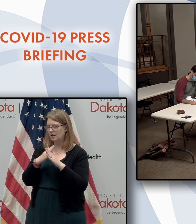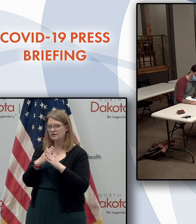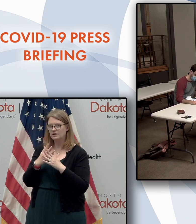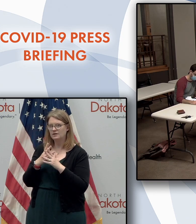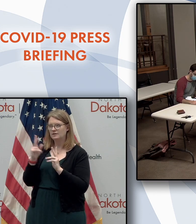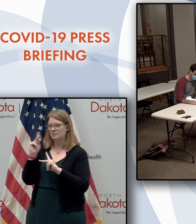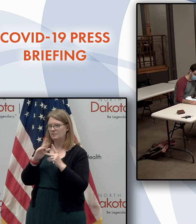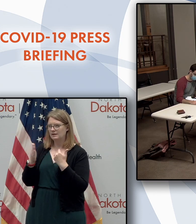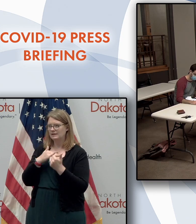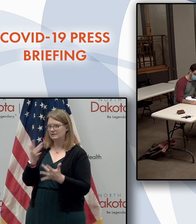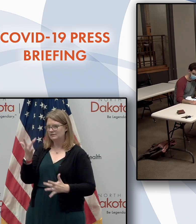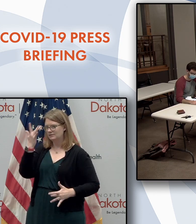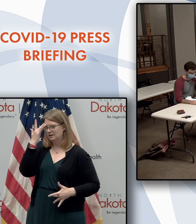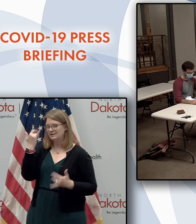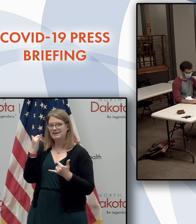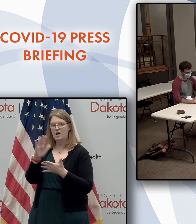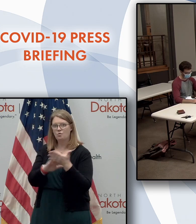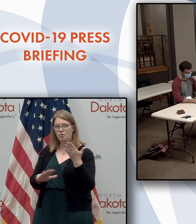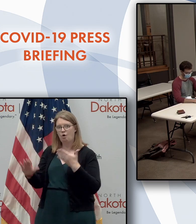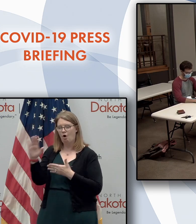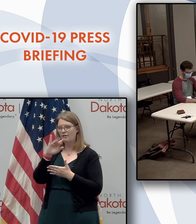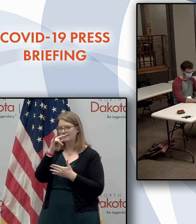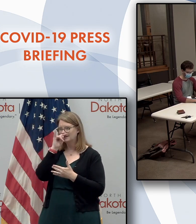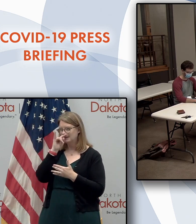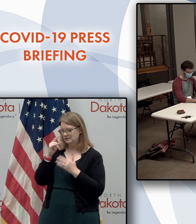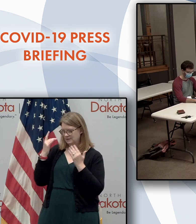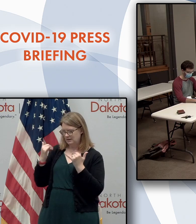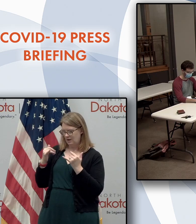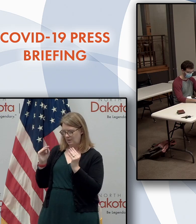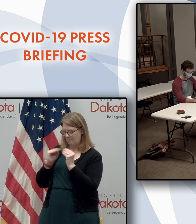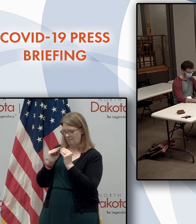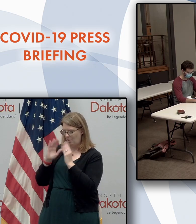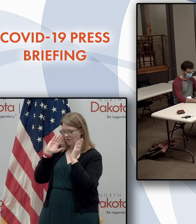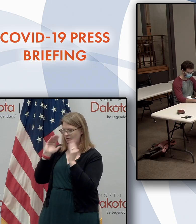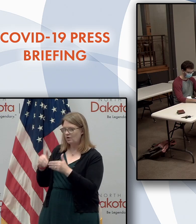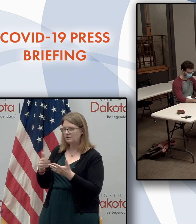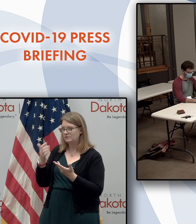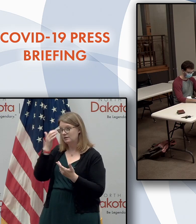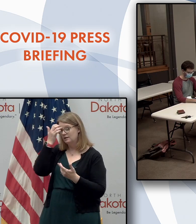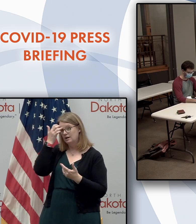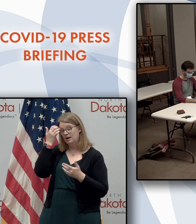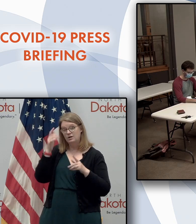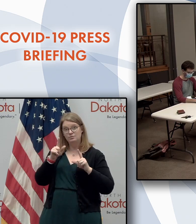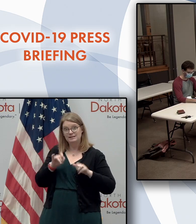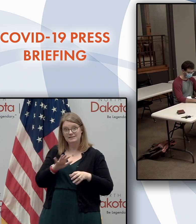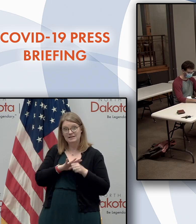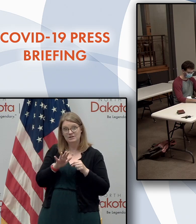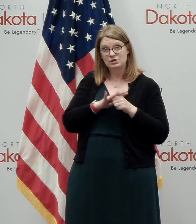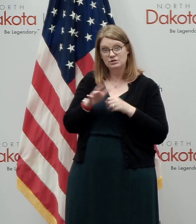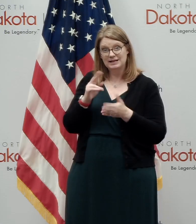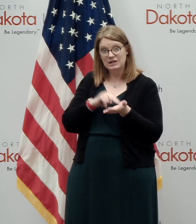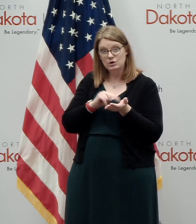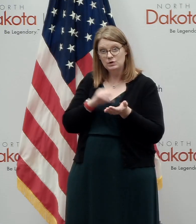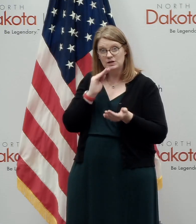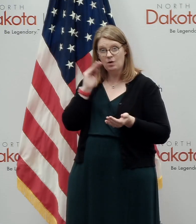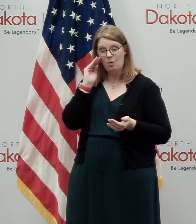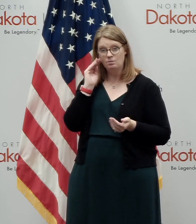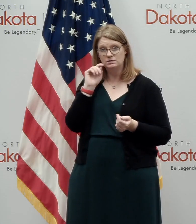vulnerable. Now college kids seem to be more of the focus. Are you testing enough in long-term care? Uh,